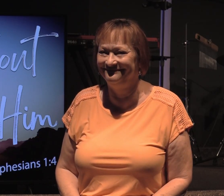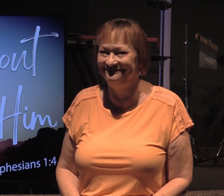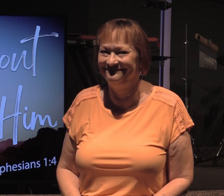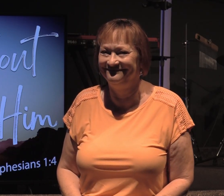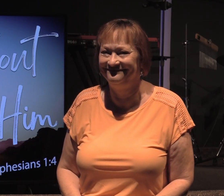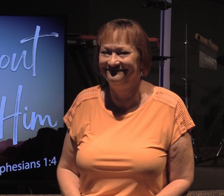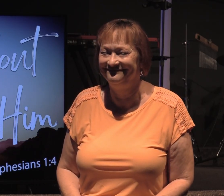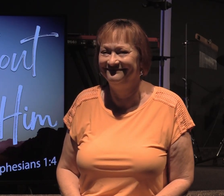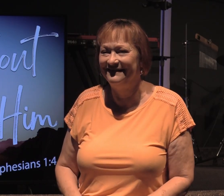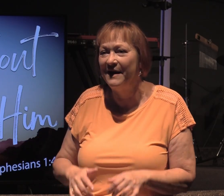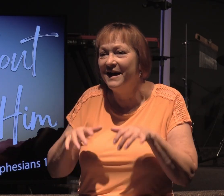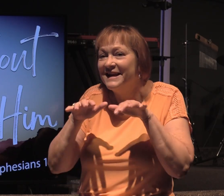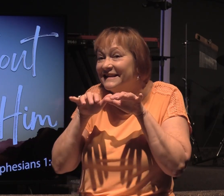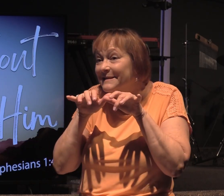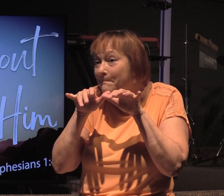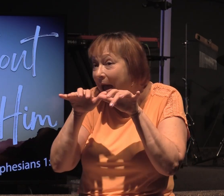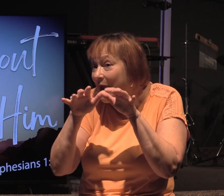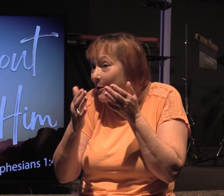A spider?